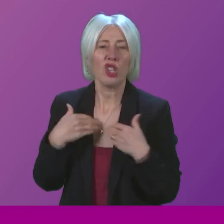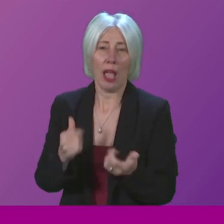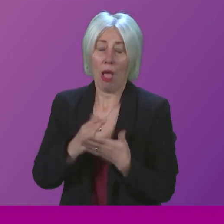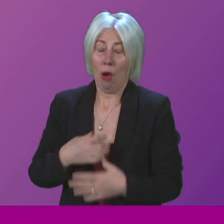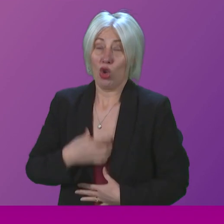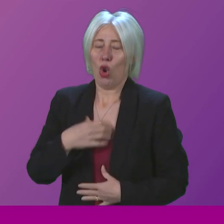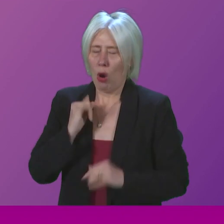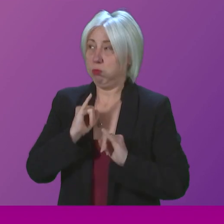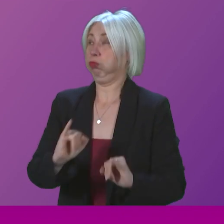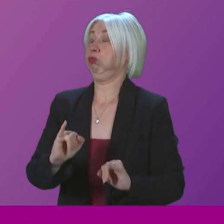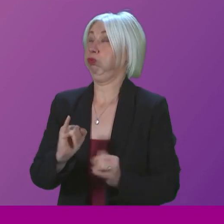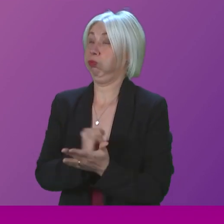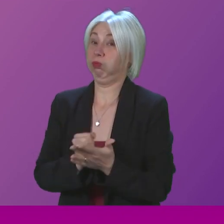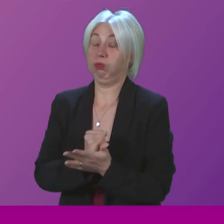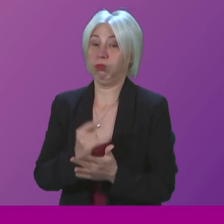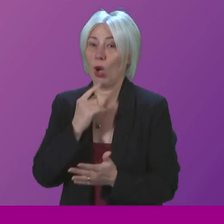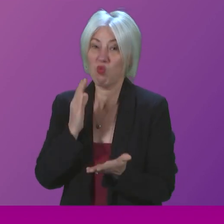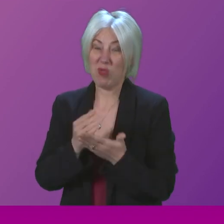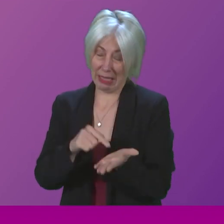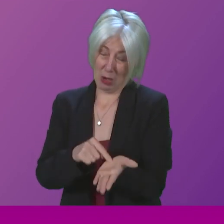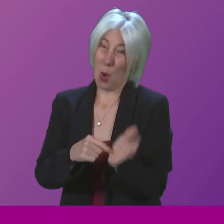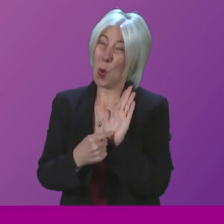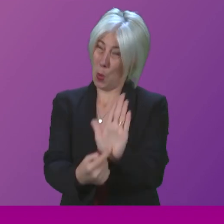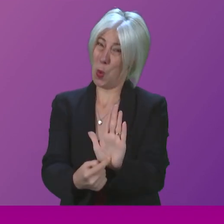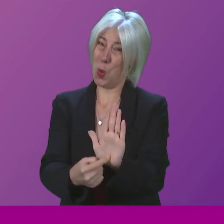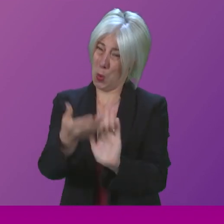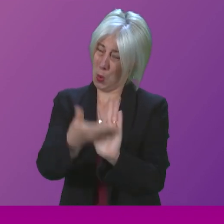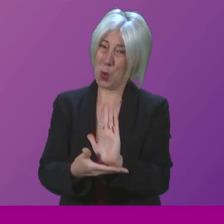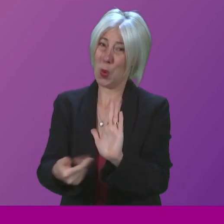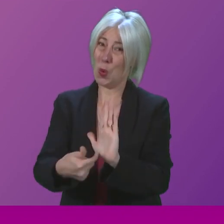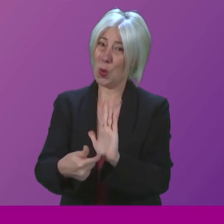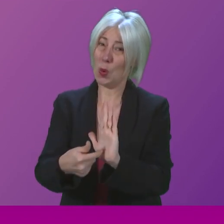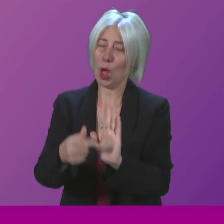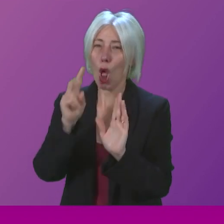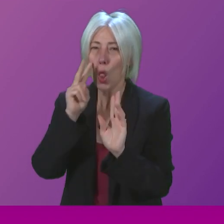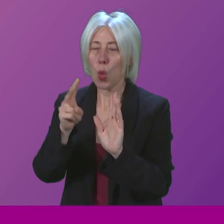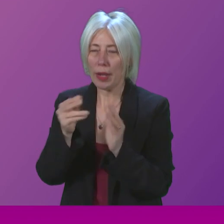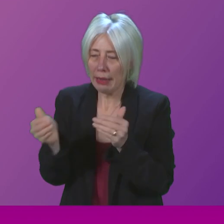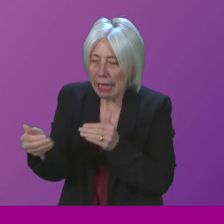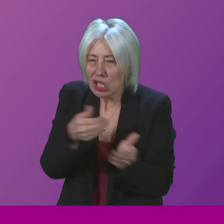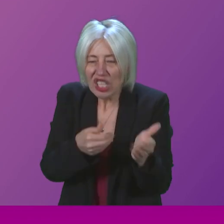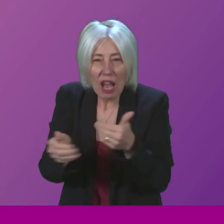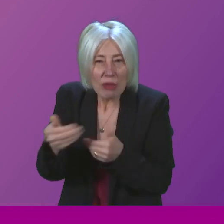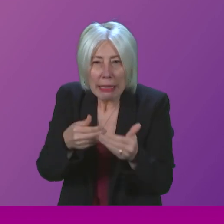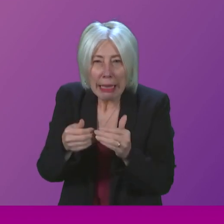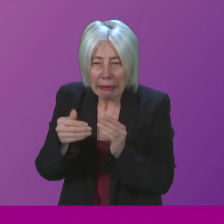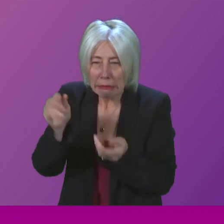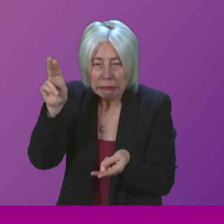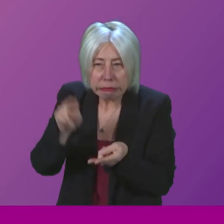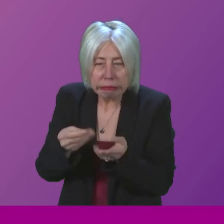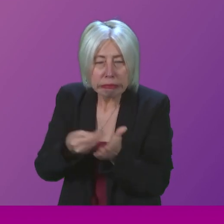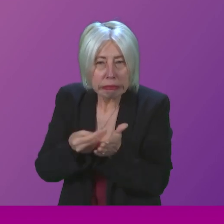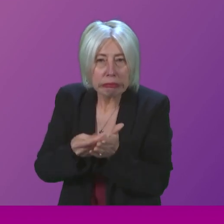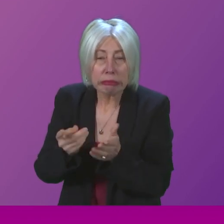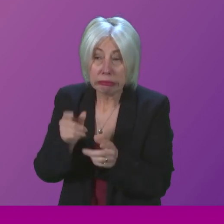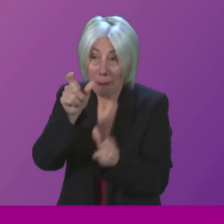and really lays bare the real impact of austerity, the impact on people's lives, quite literally,